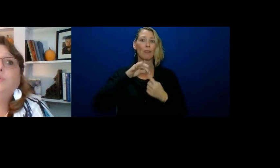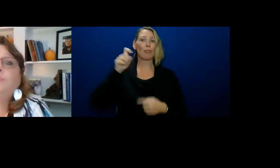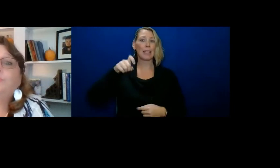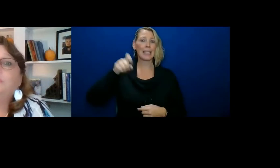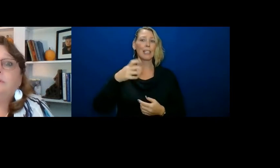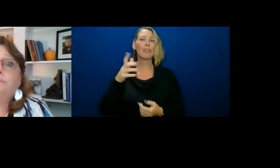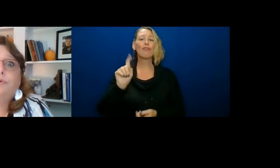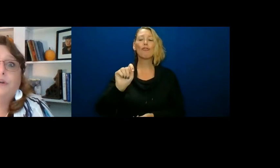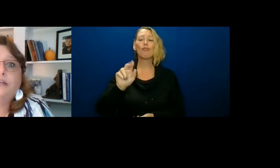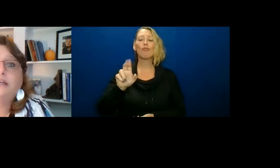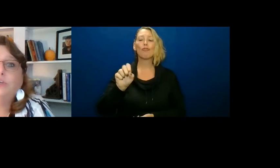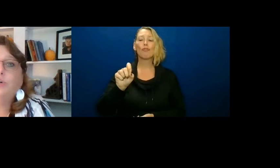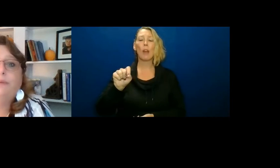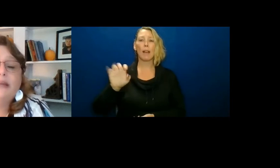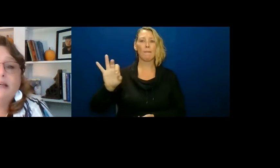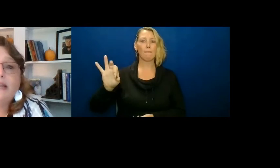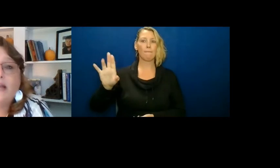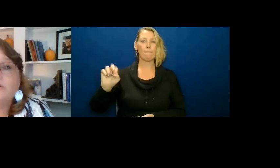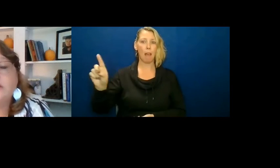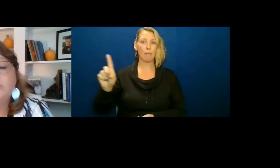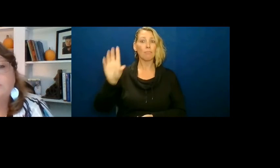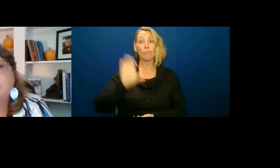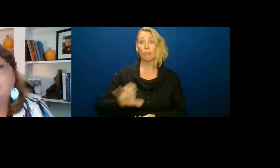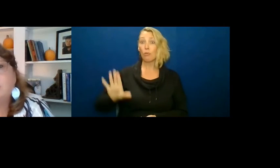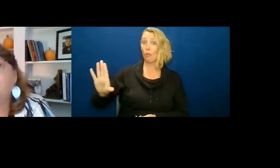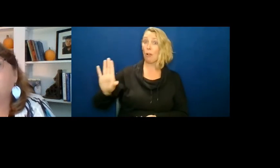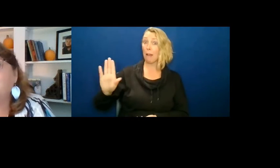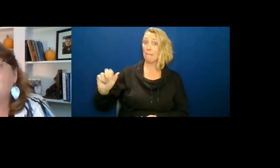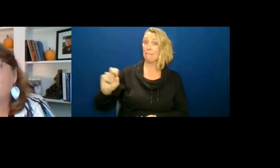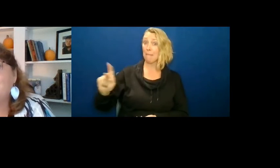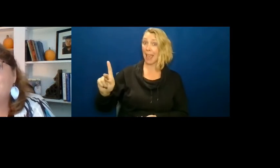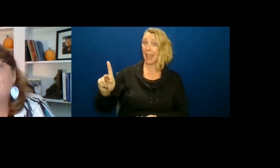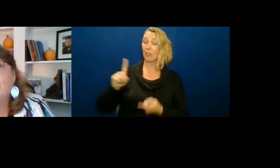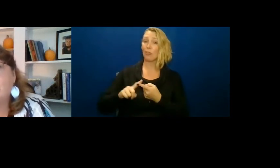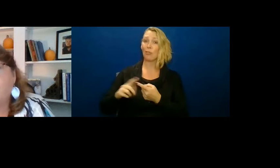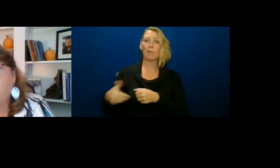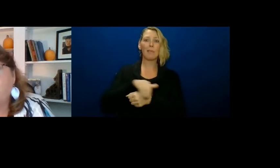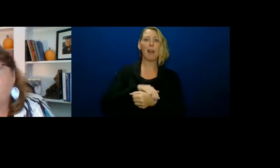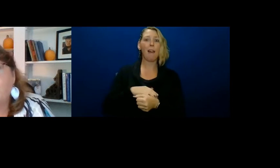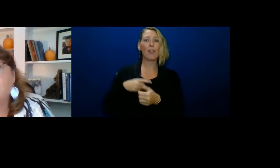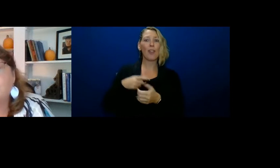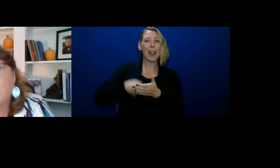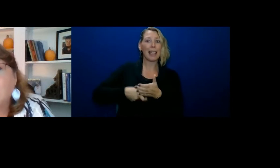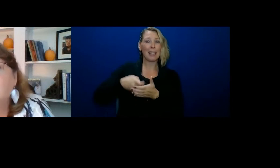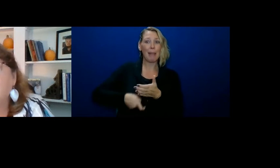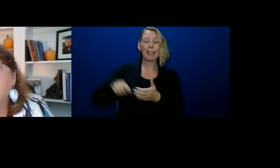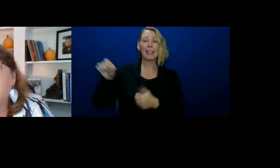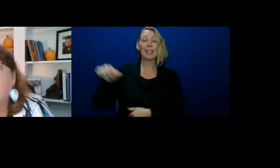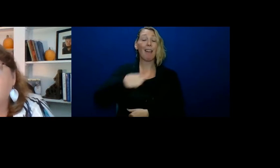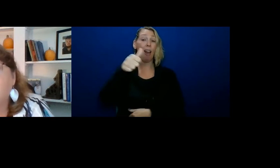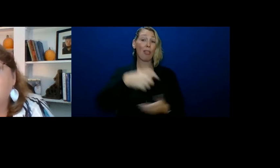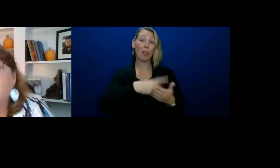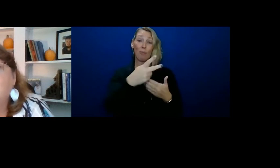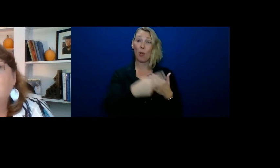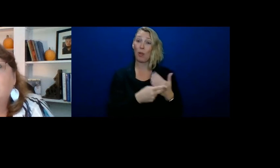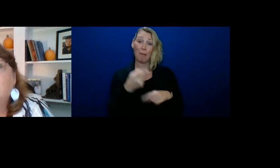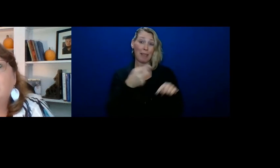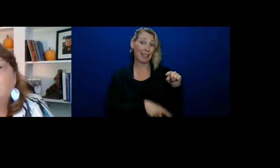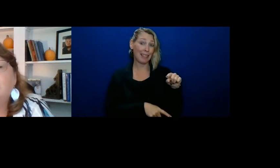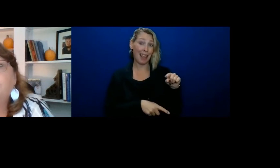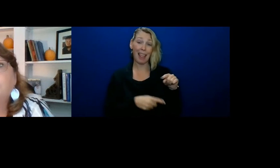You could put it in your bank account and use it to cover expenses that other programs are not going to cover.